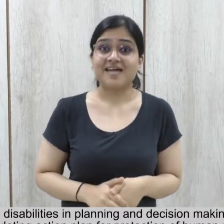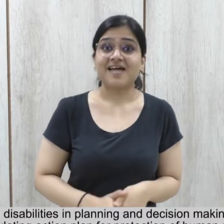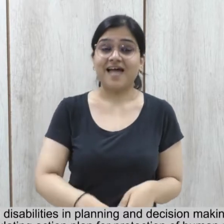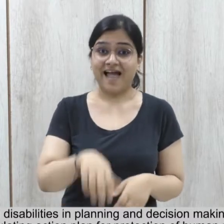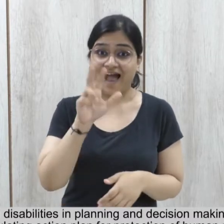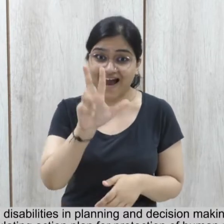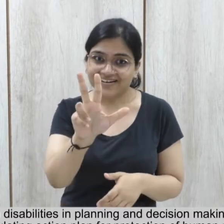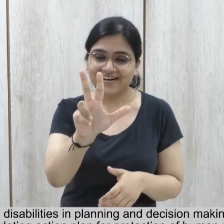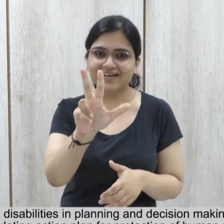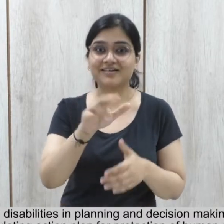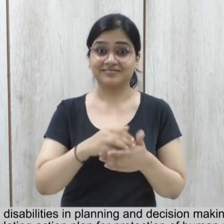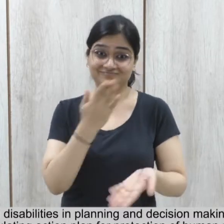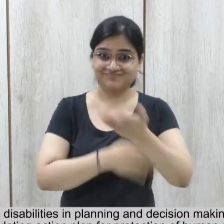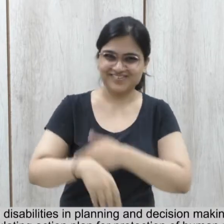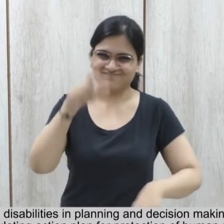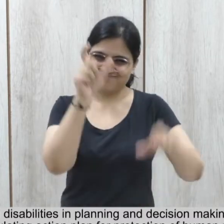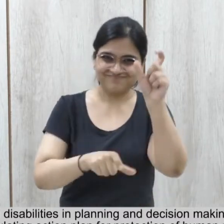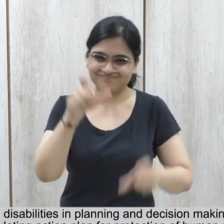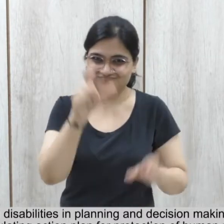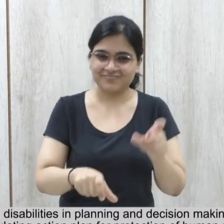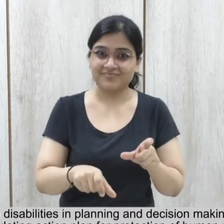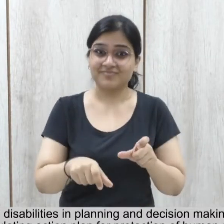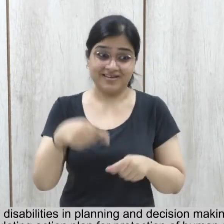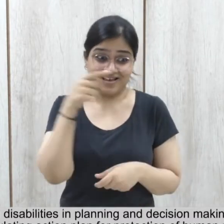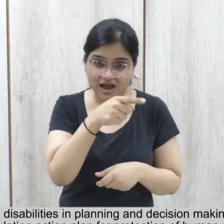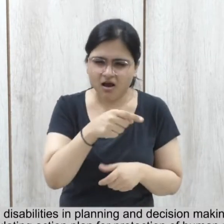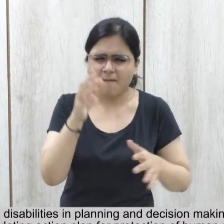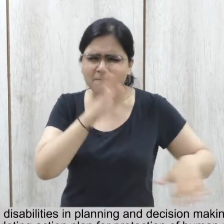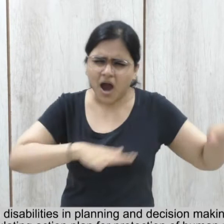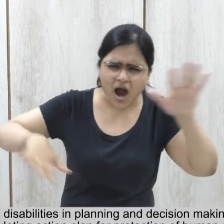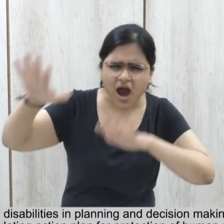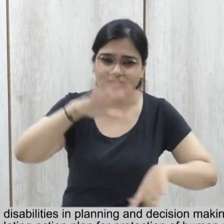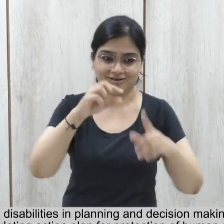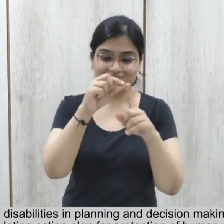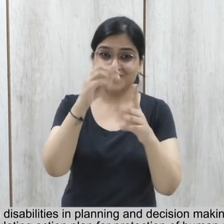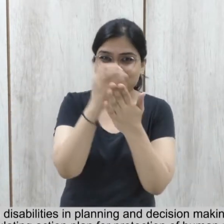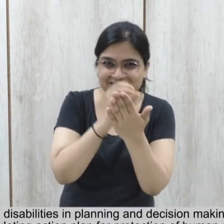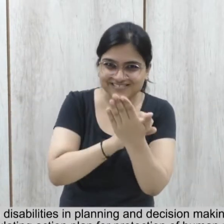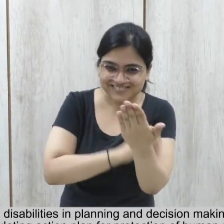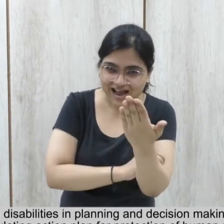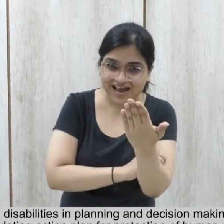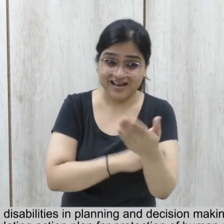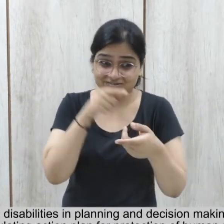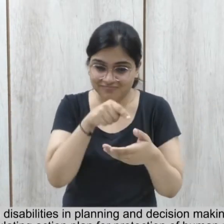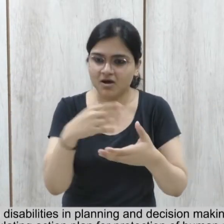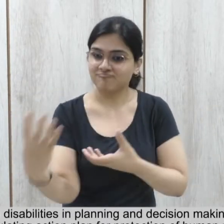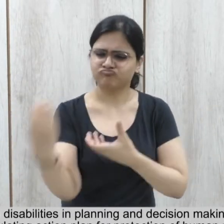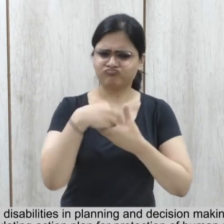Eighth Involving persons with disabilities In planning And